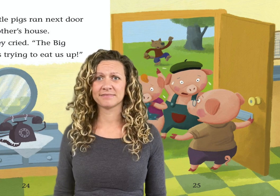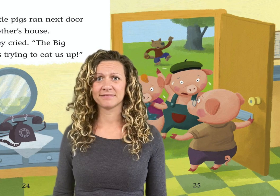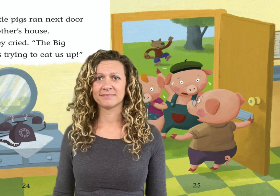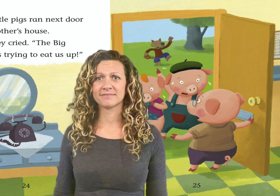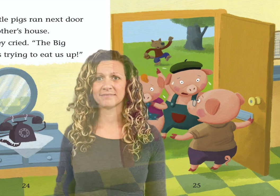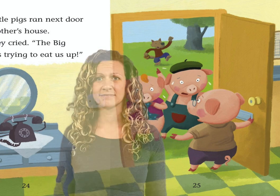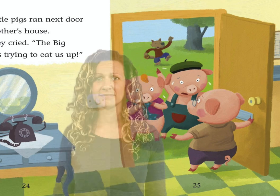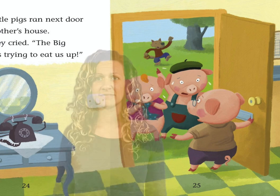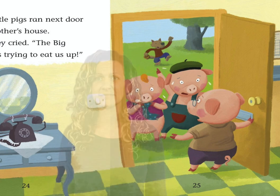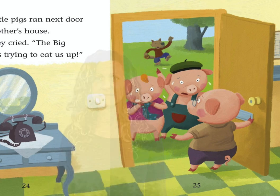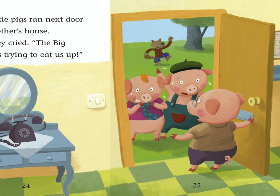Help!